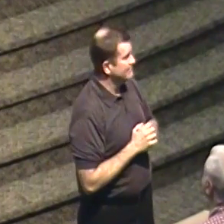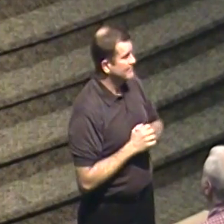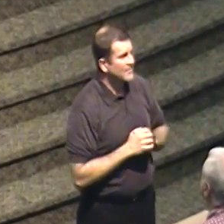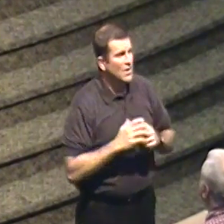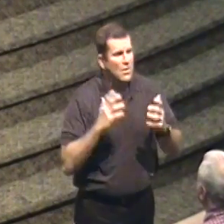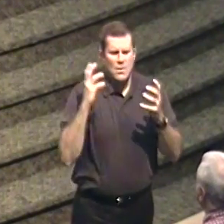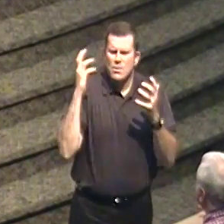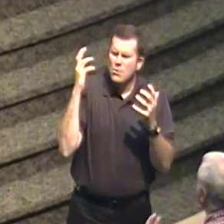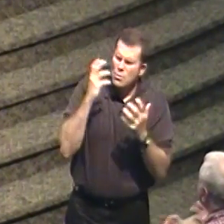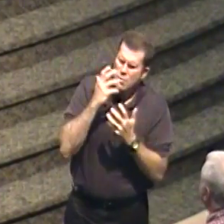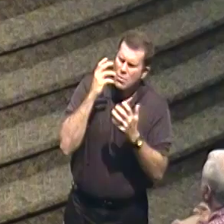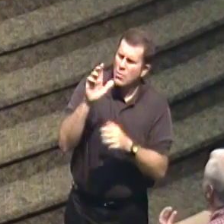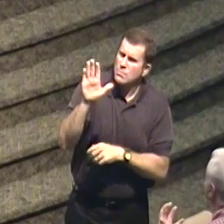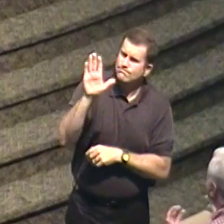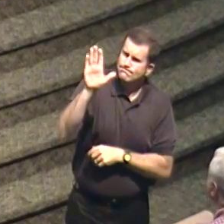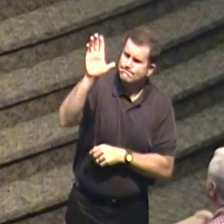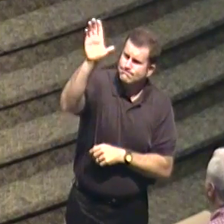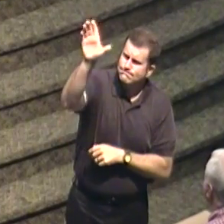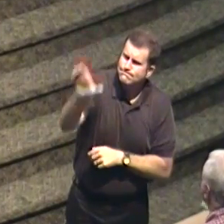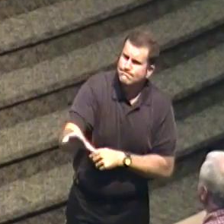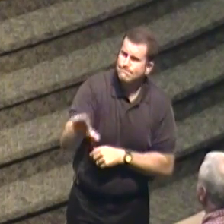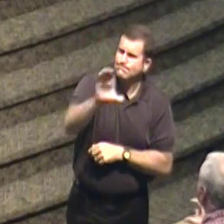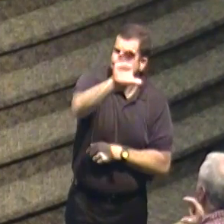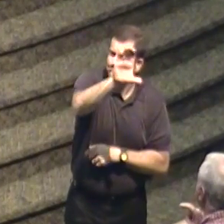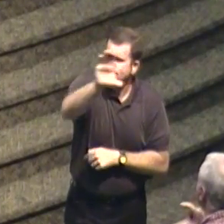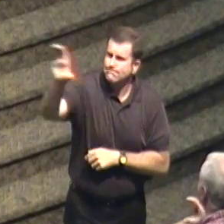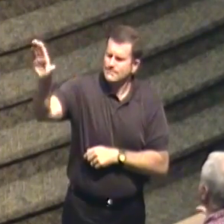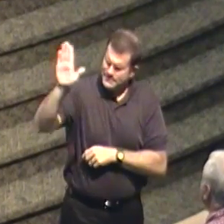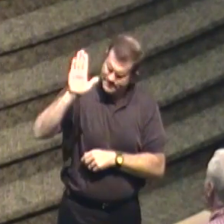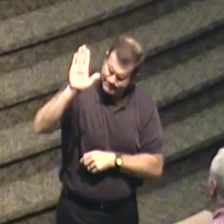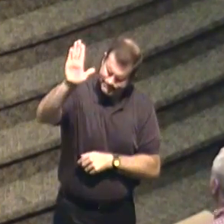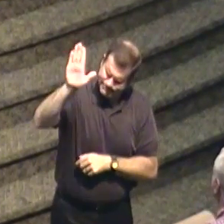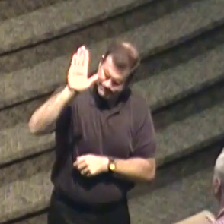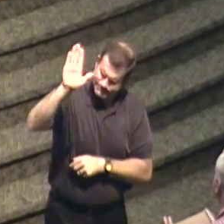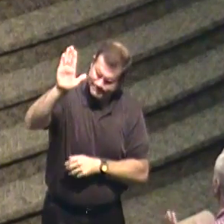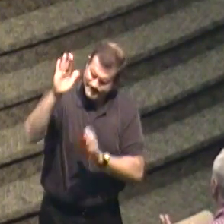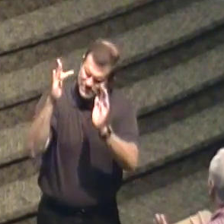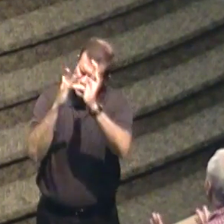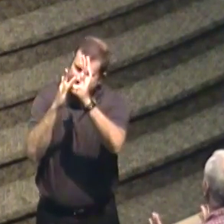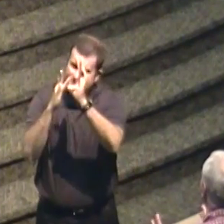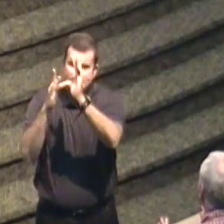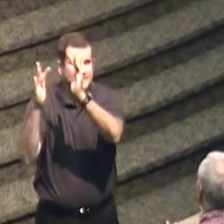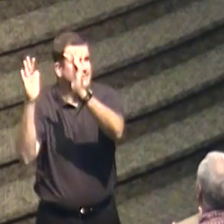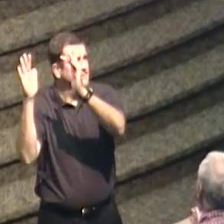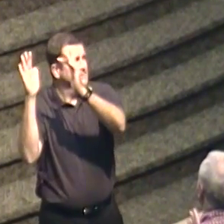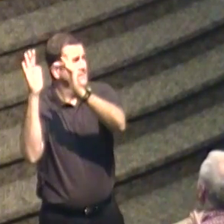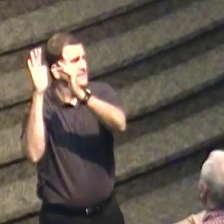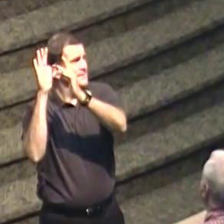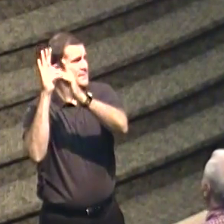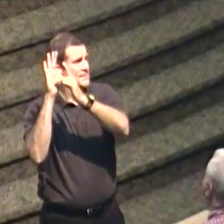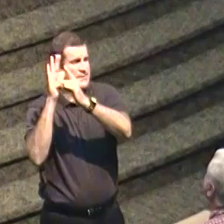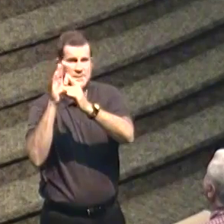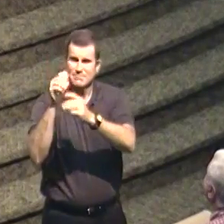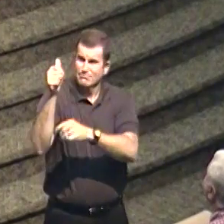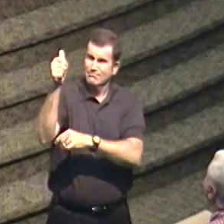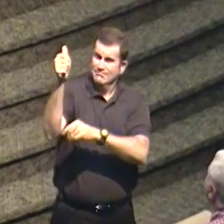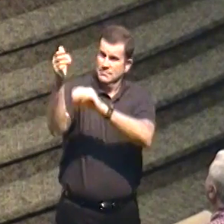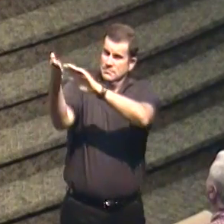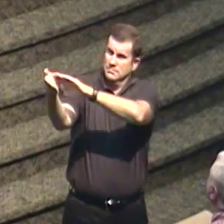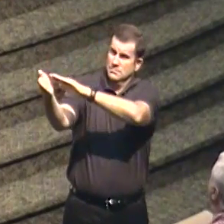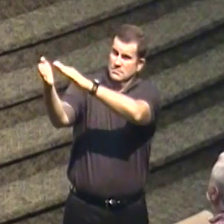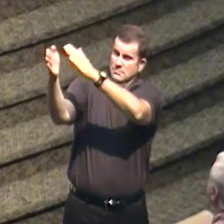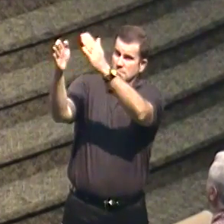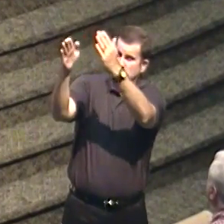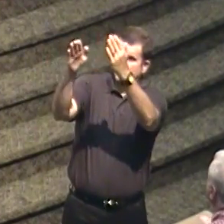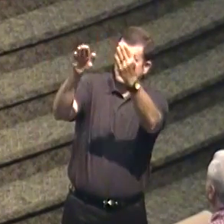Oh, you got it. Oh, cross. Oh, the cross of Jesus.